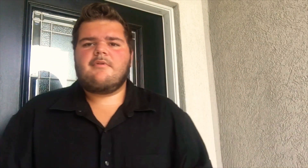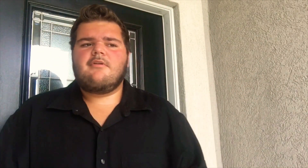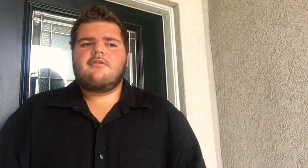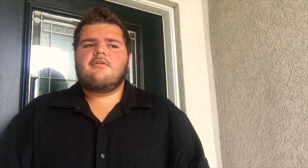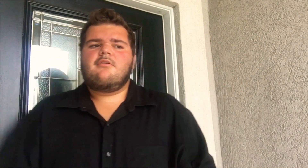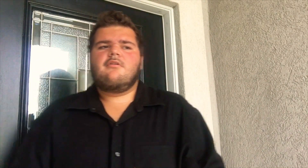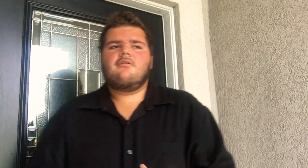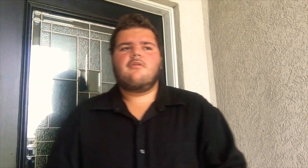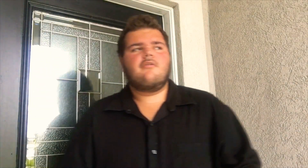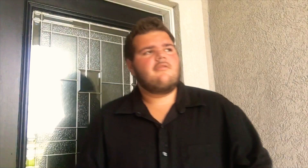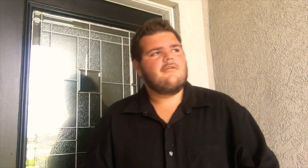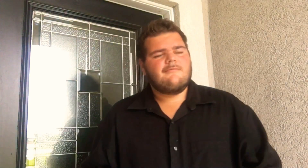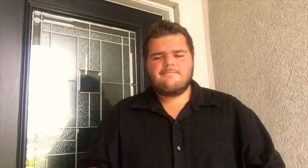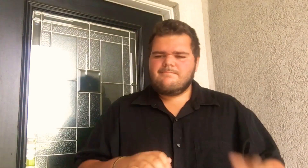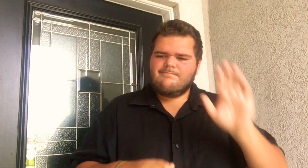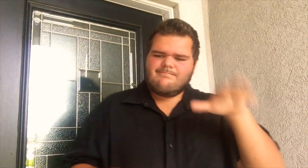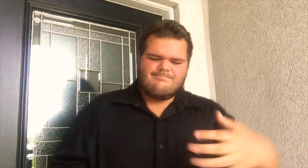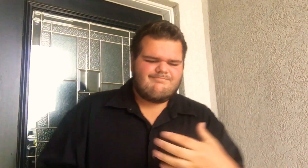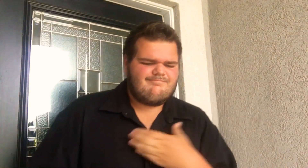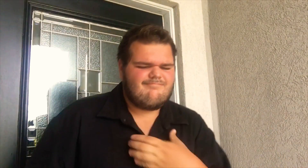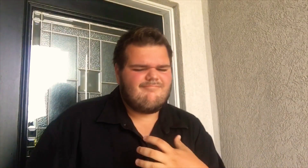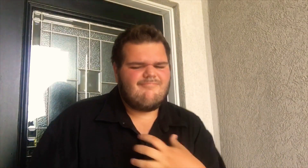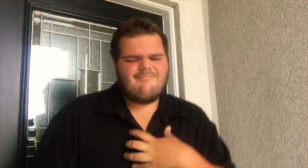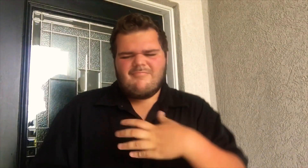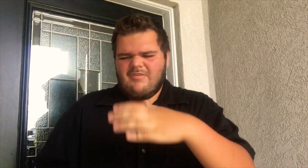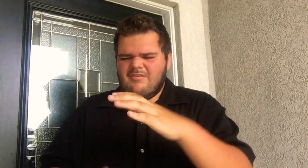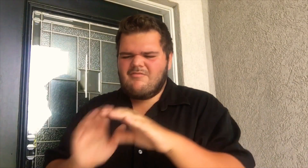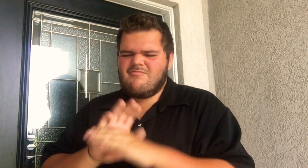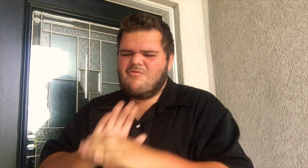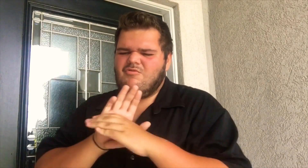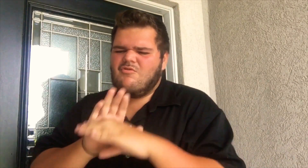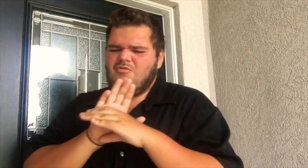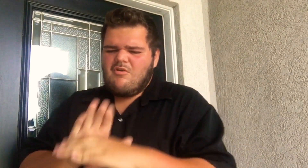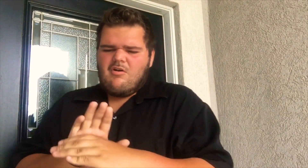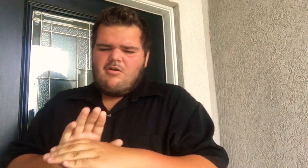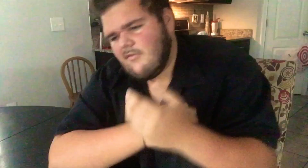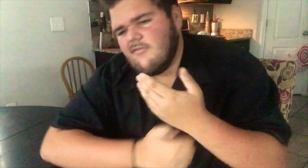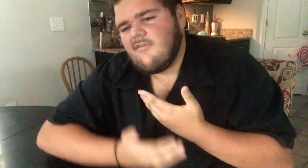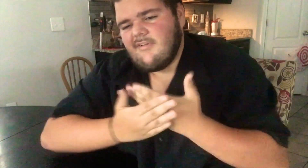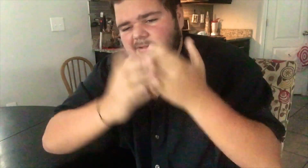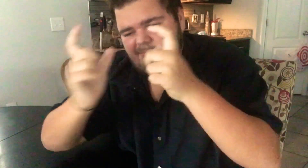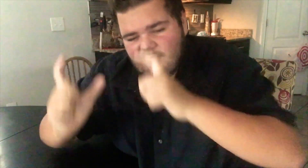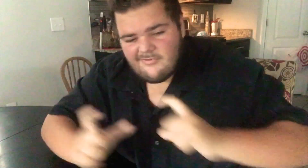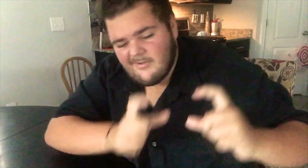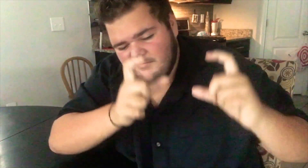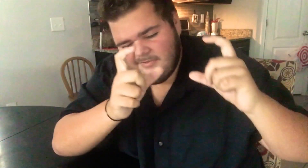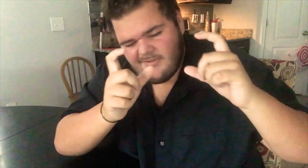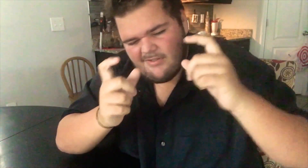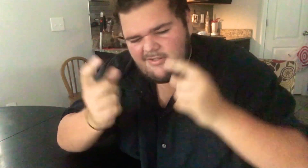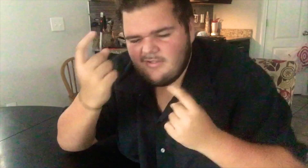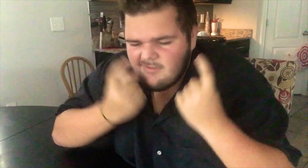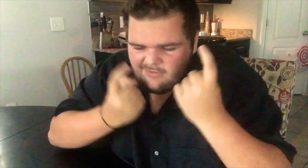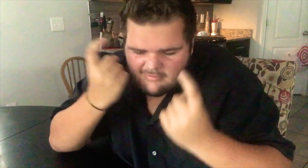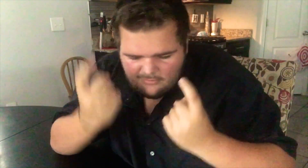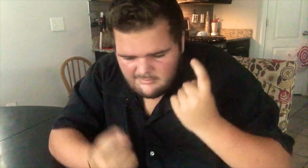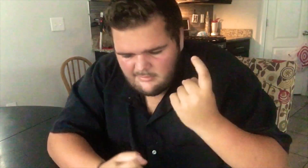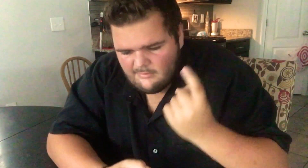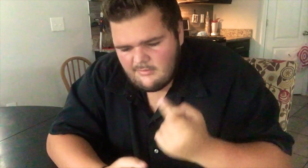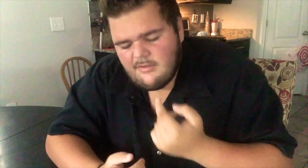how do you sleep when you lie to me? All that fear and all that pressure I'm hoping that my love will